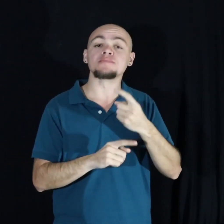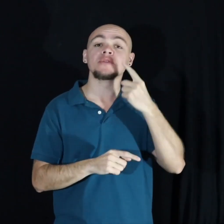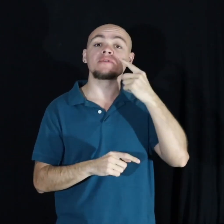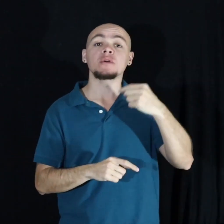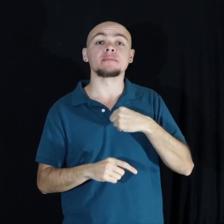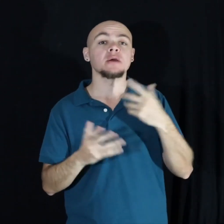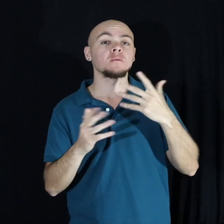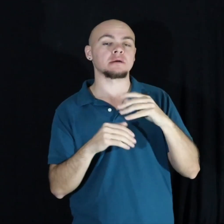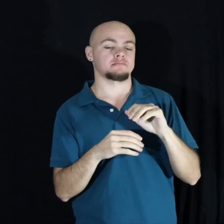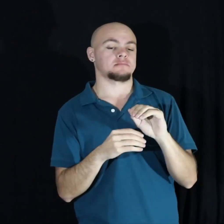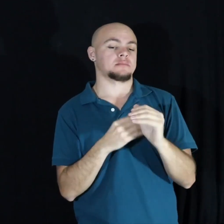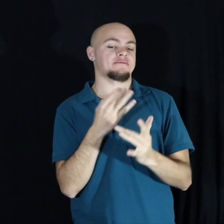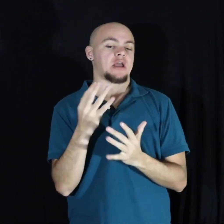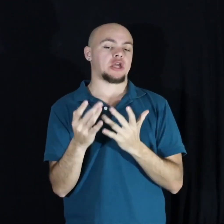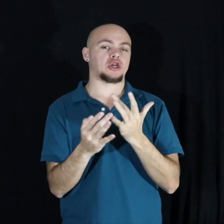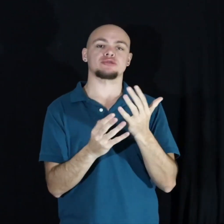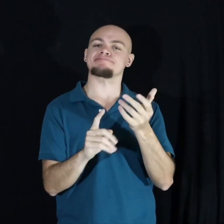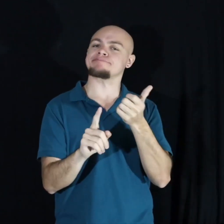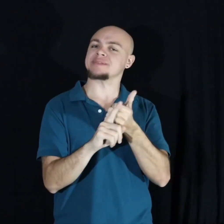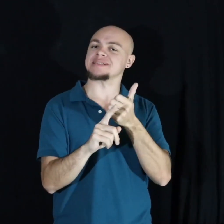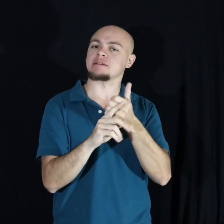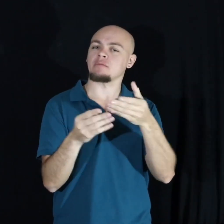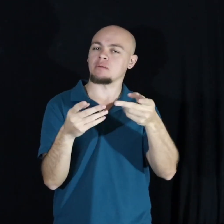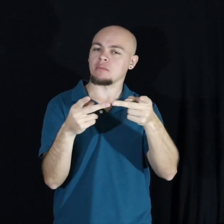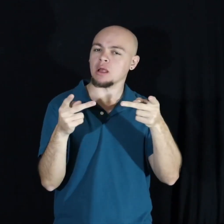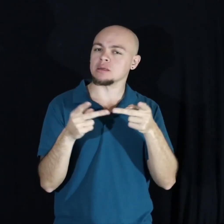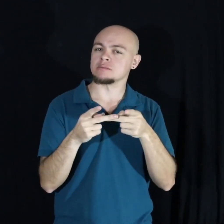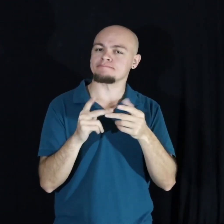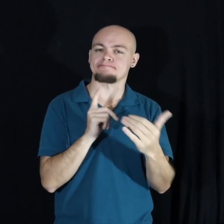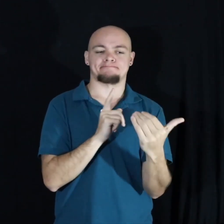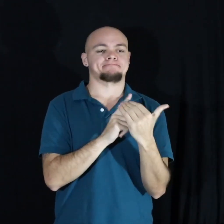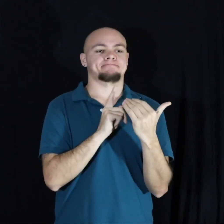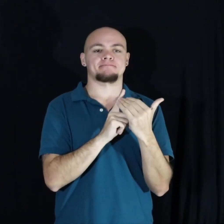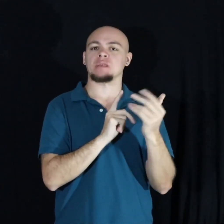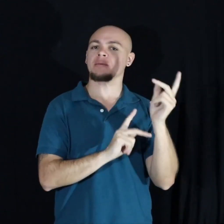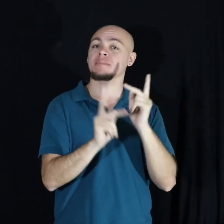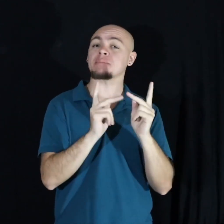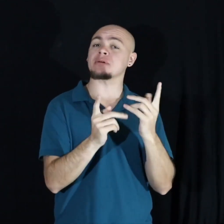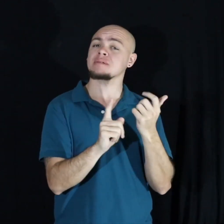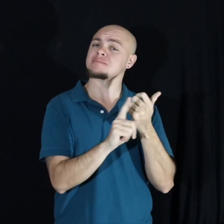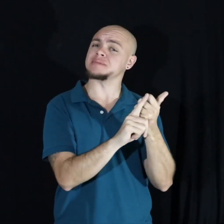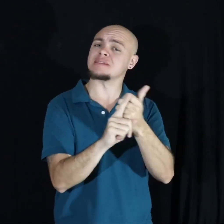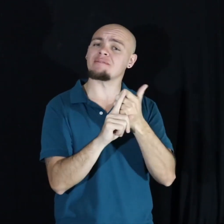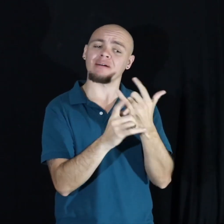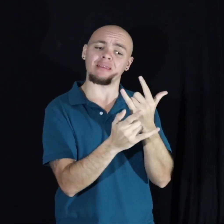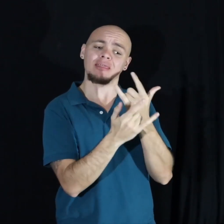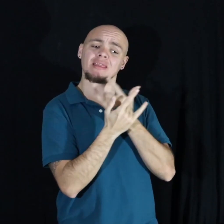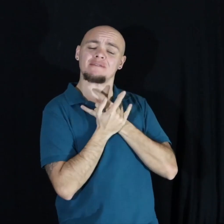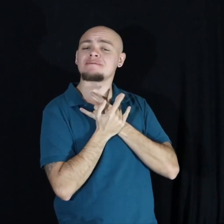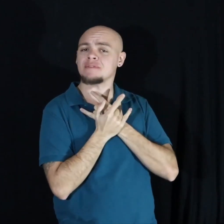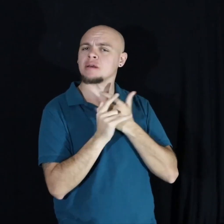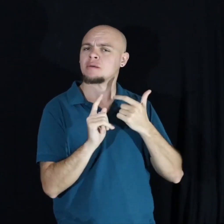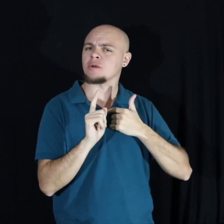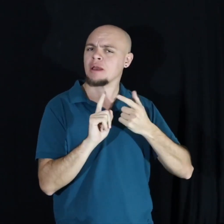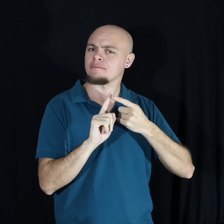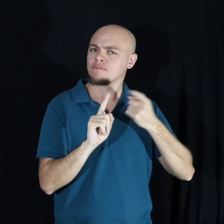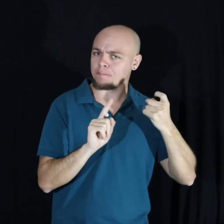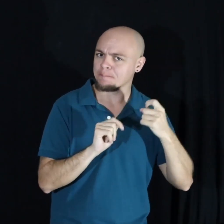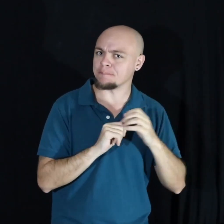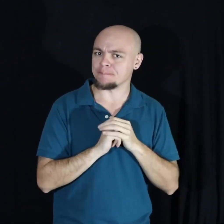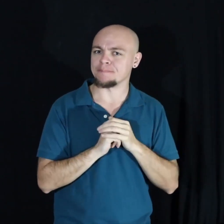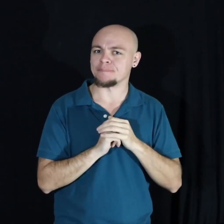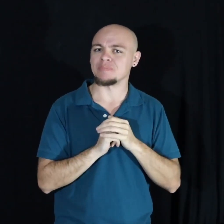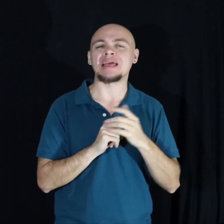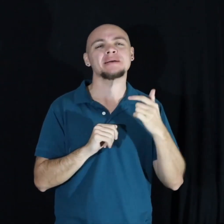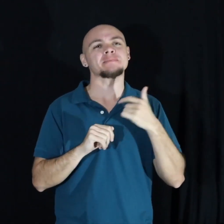is a place. A place that reminds me of the people that love me and where I came from. It's like when I